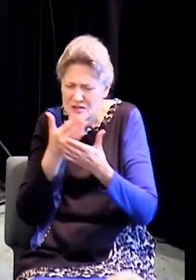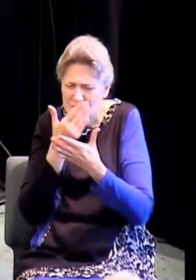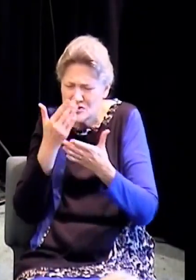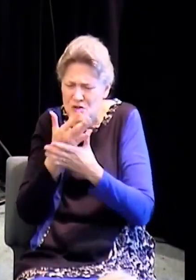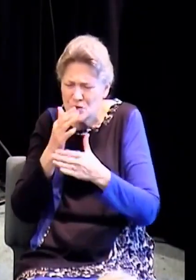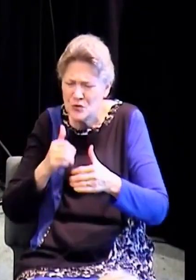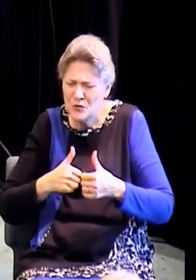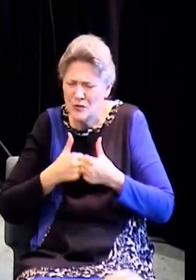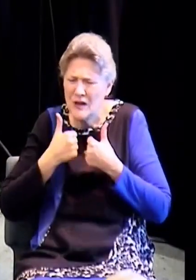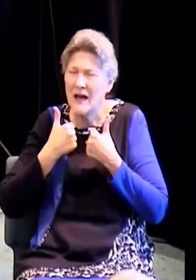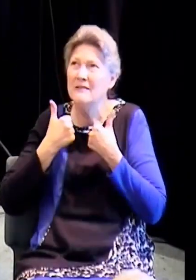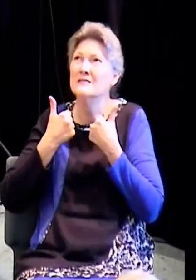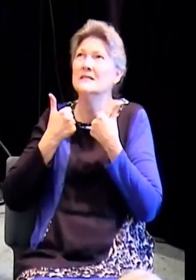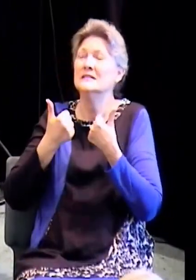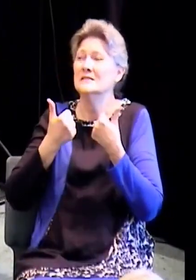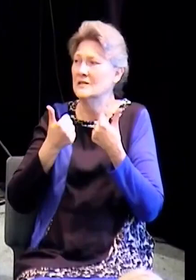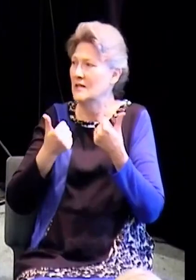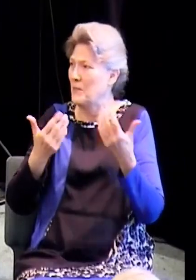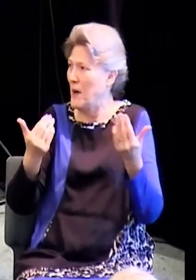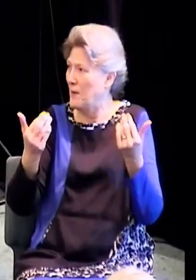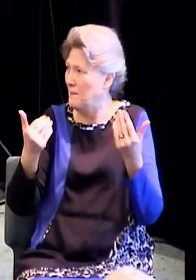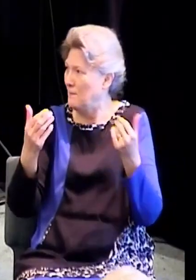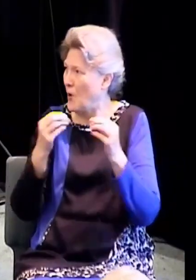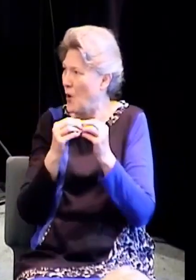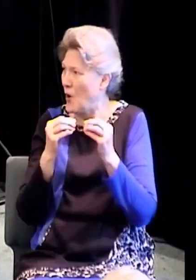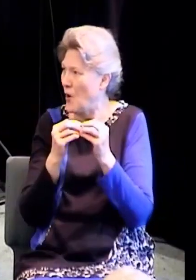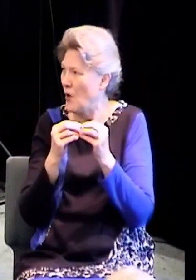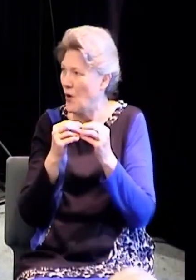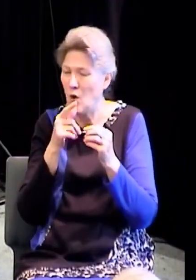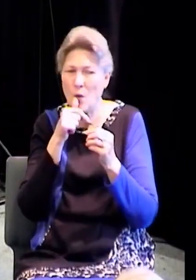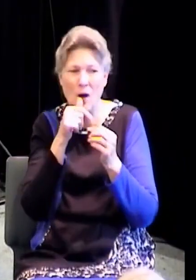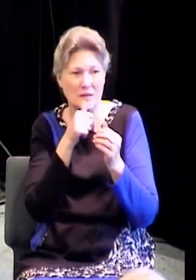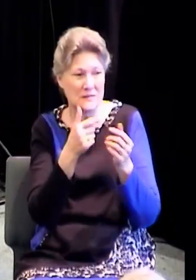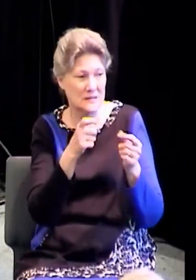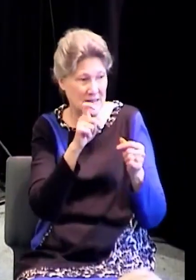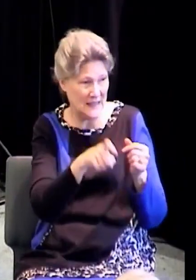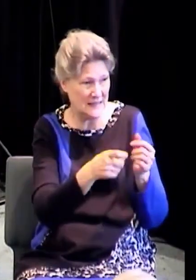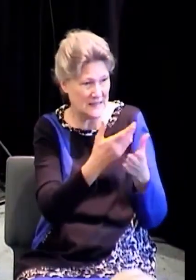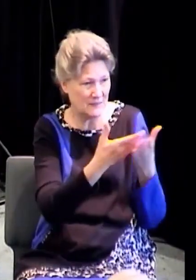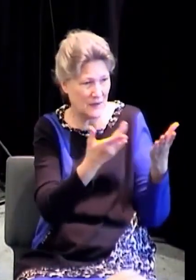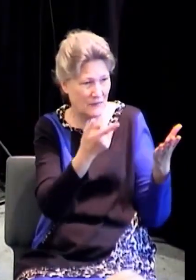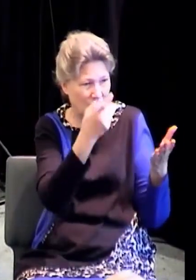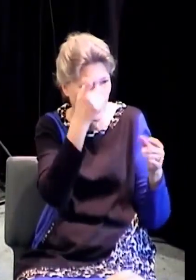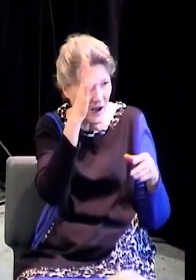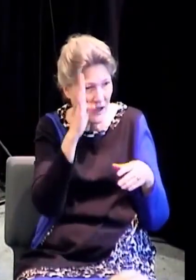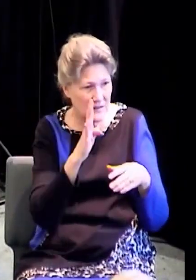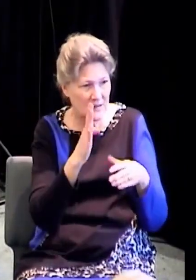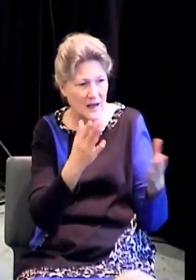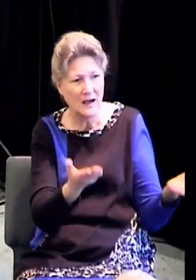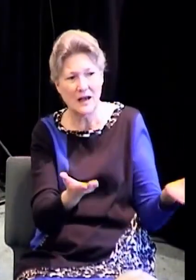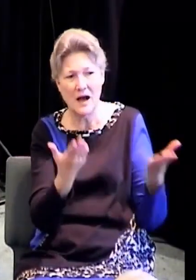Oh, come on. Who else? Somebody else needs something. Would you come and just hold? That's it.